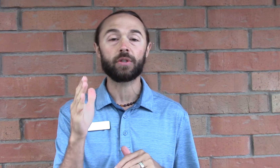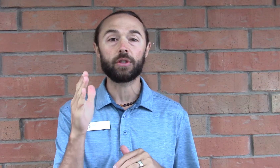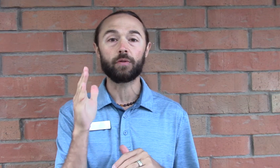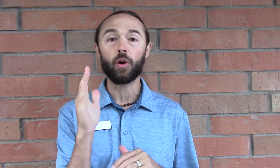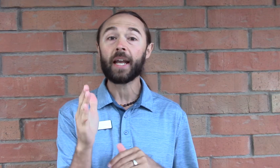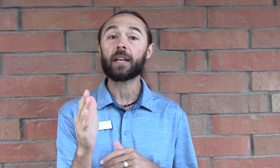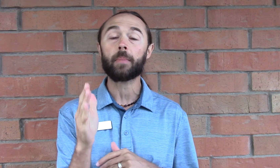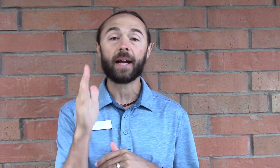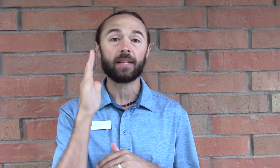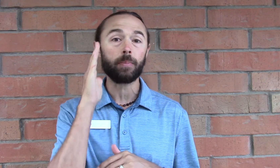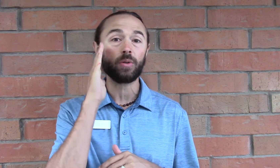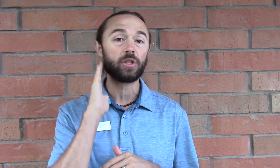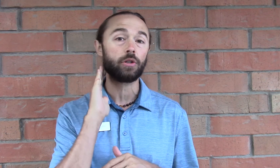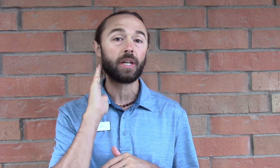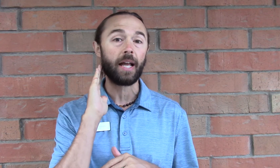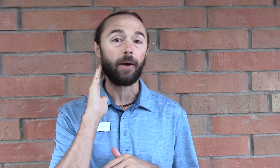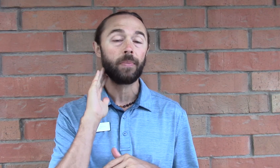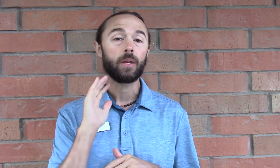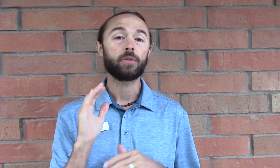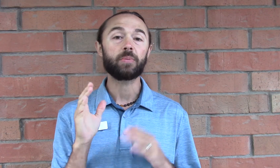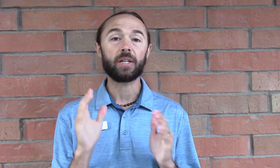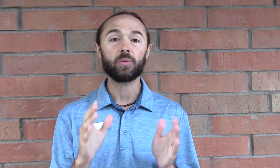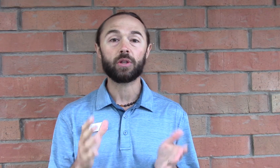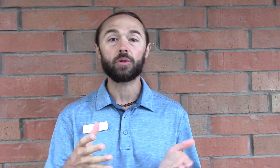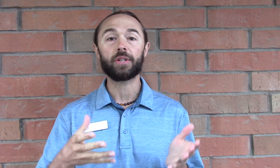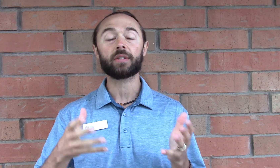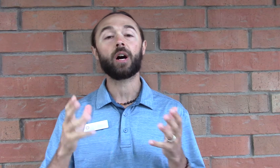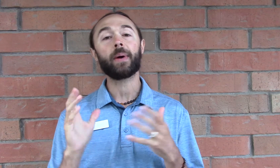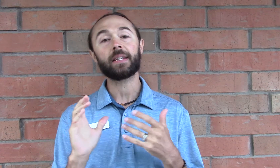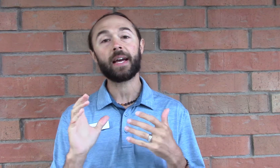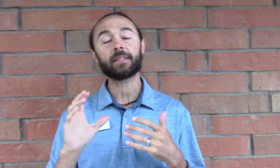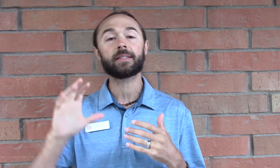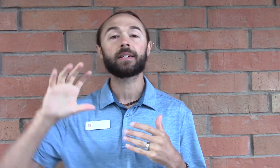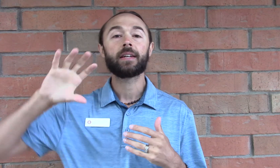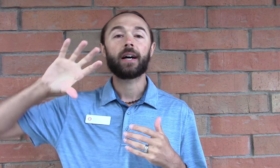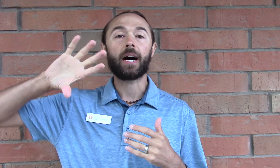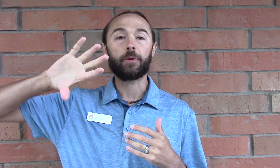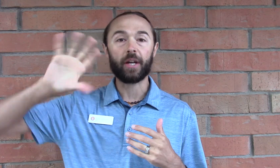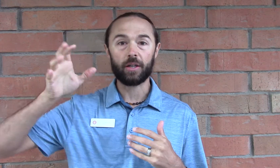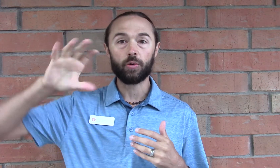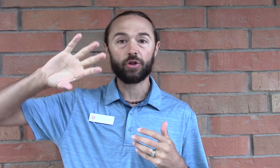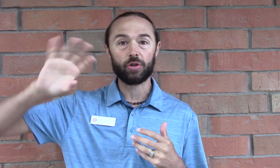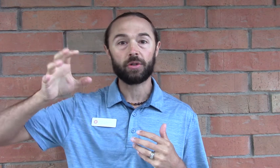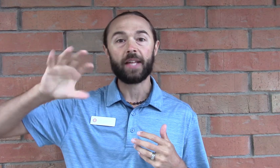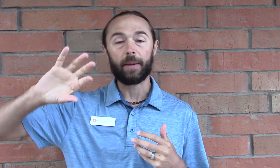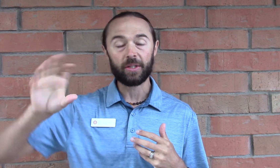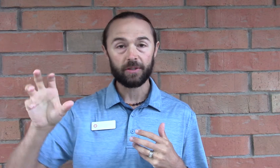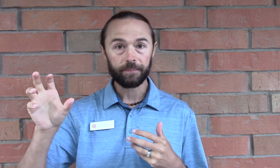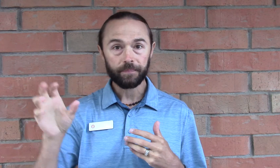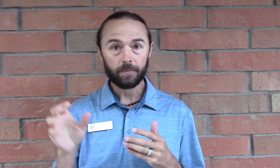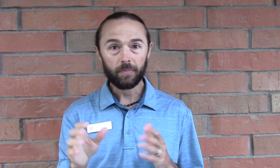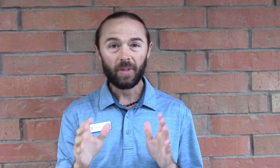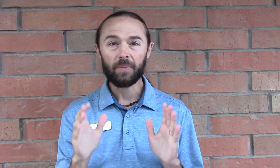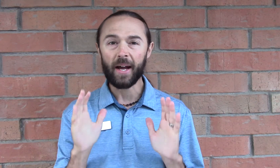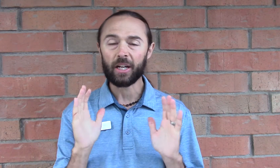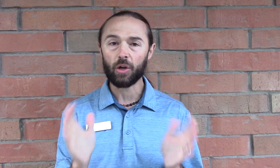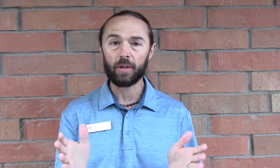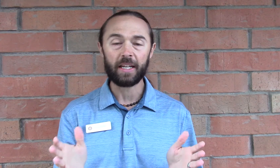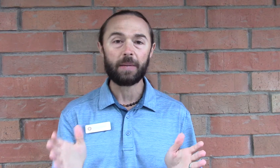you've located it back to that posterior canal which means when you do the Dix Hall Pike test you're getting the torsional nystagmus. I'm not going to go any deeper